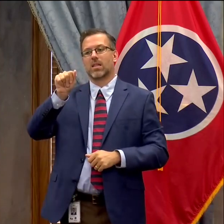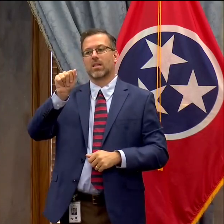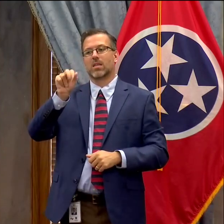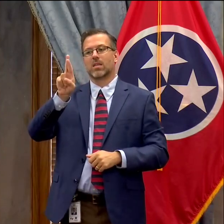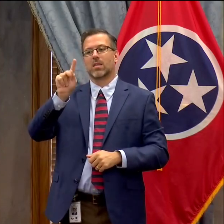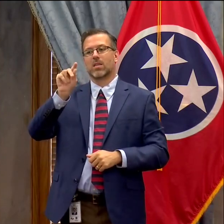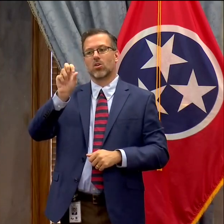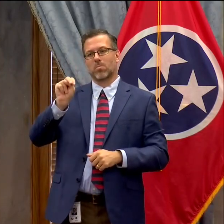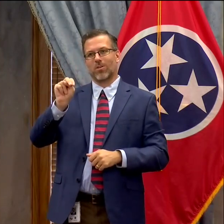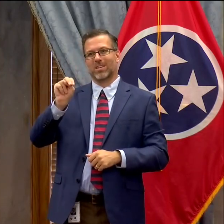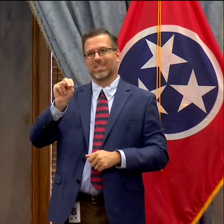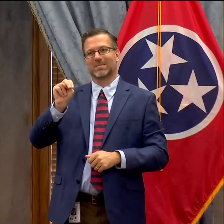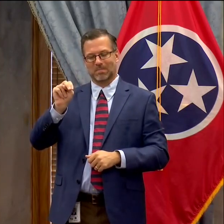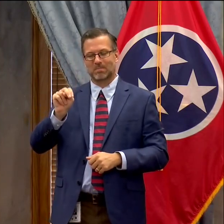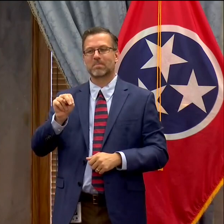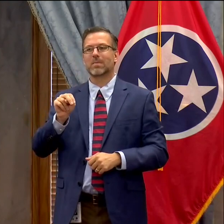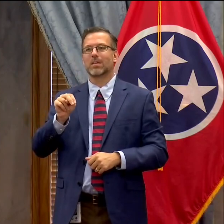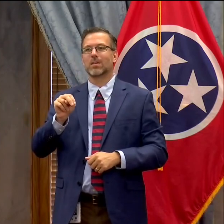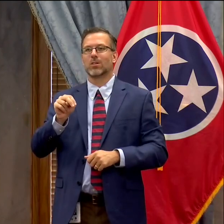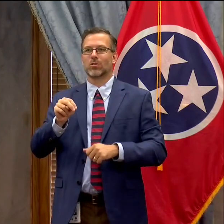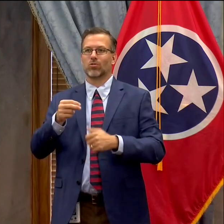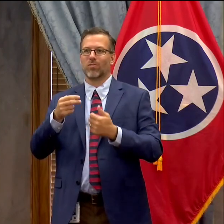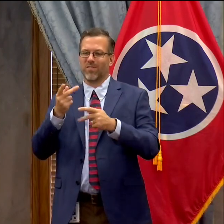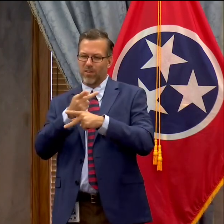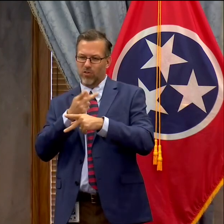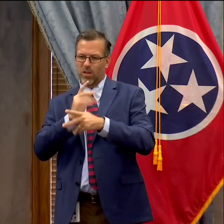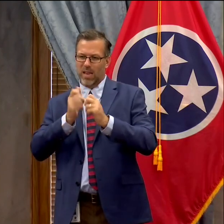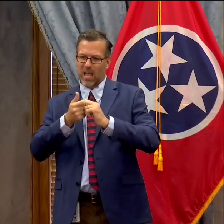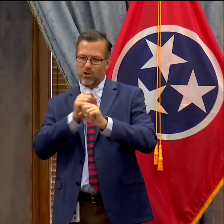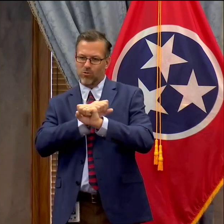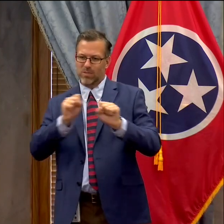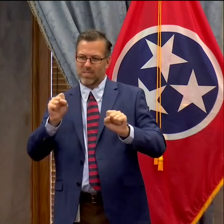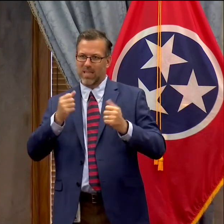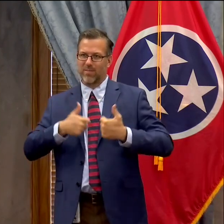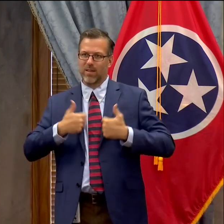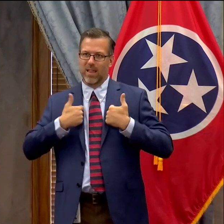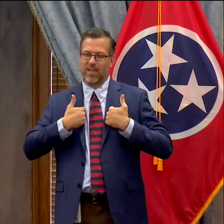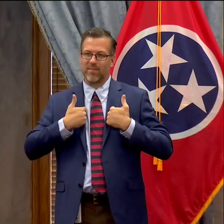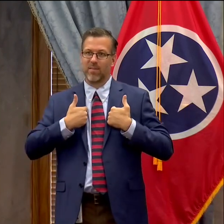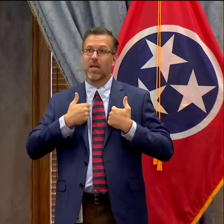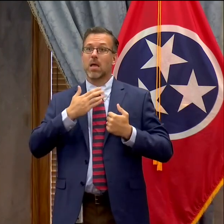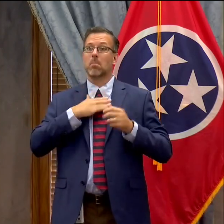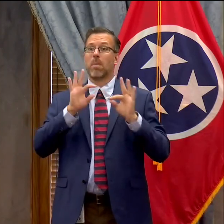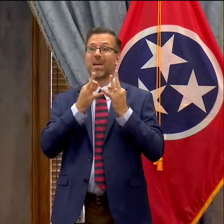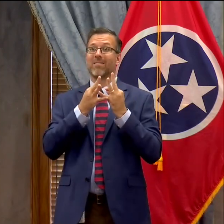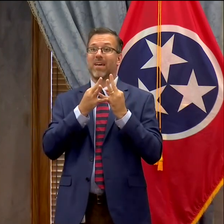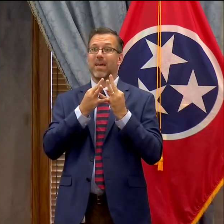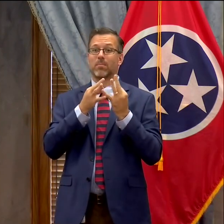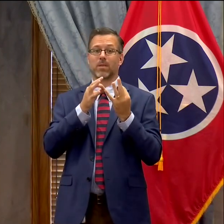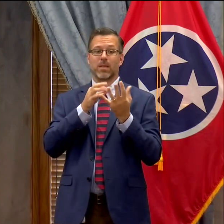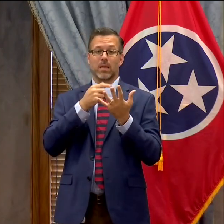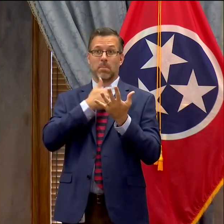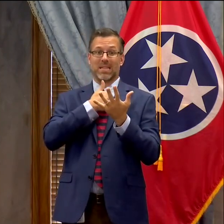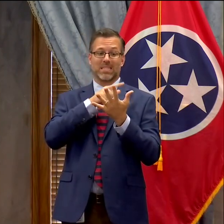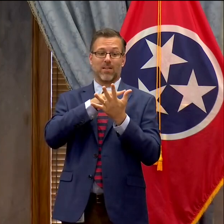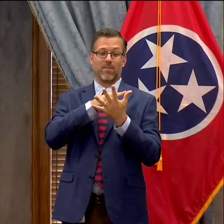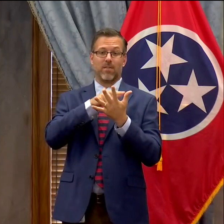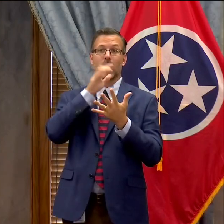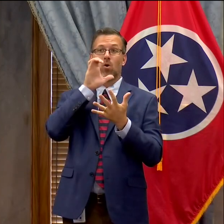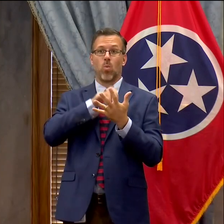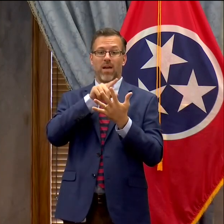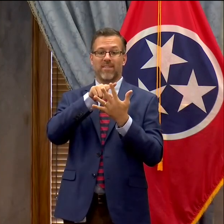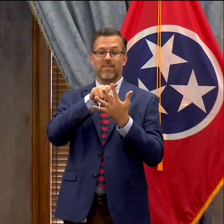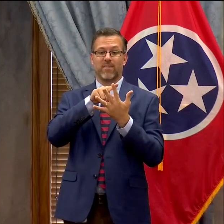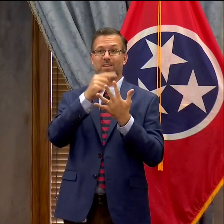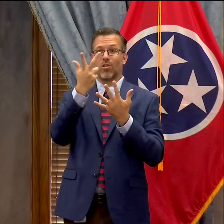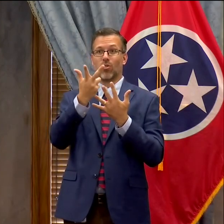many others to treat this virus and save lives all five members of our family in addition to many of our friends and